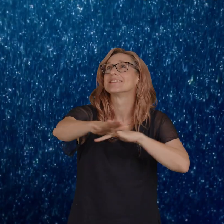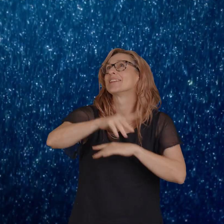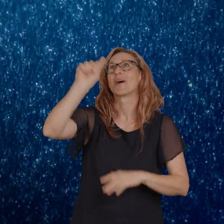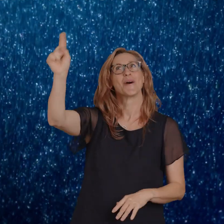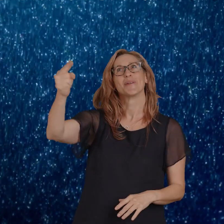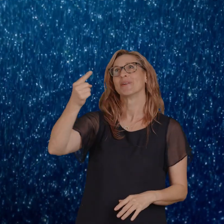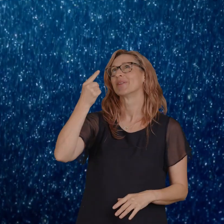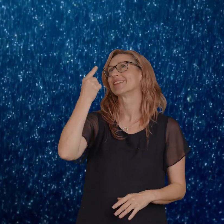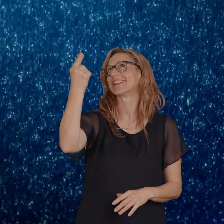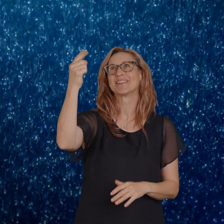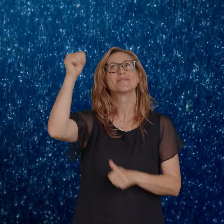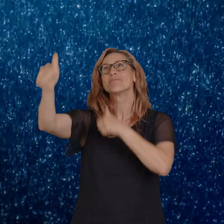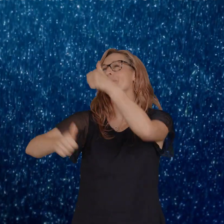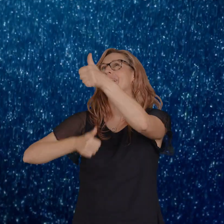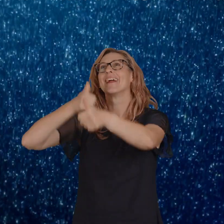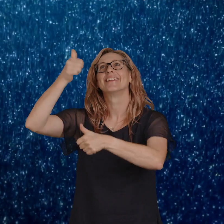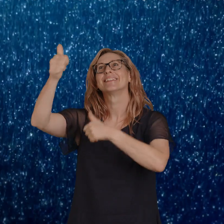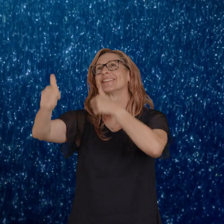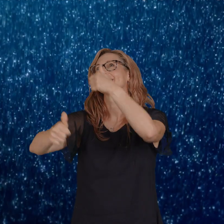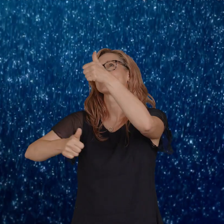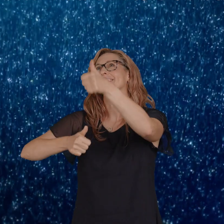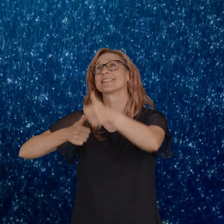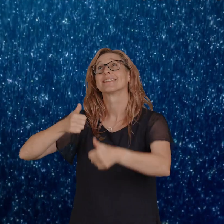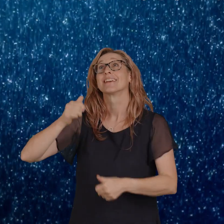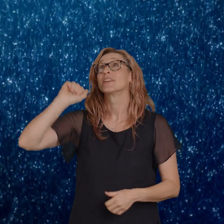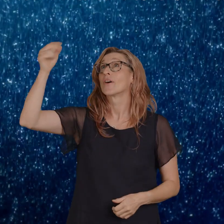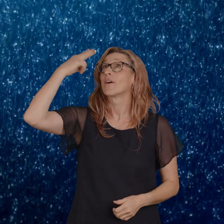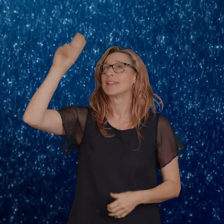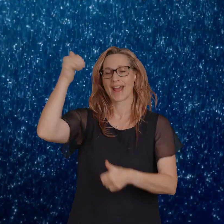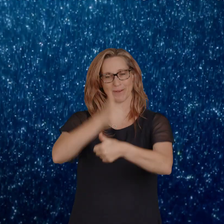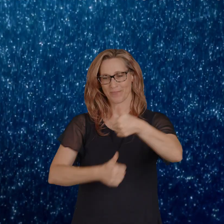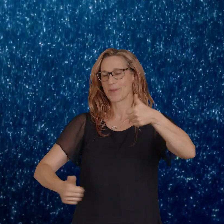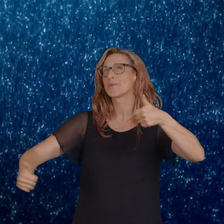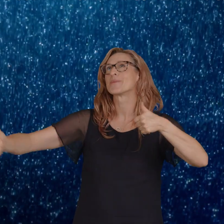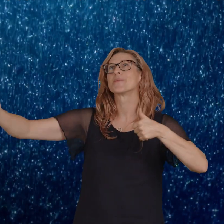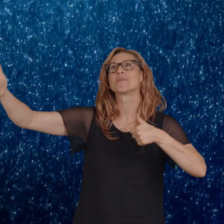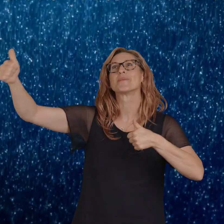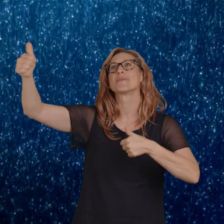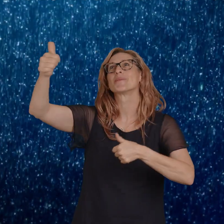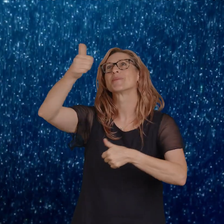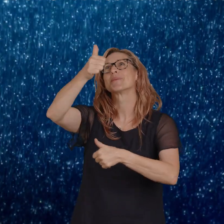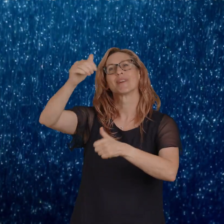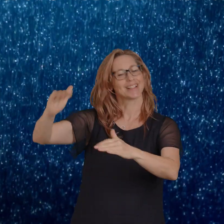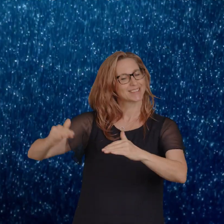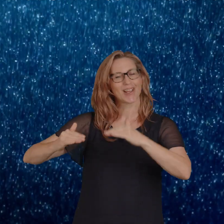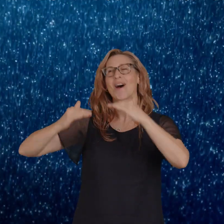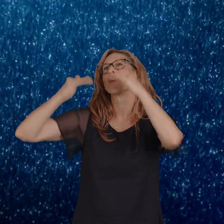deserve our praise. You're the name above all names. Be exalted